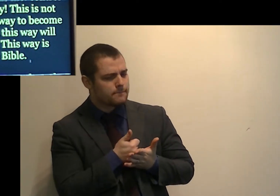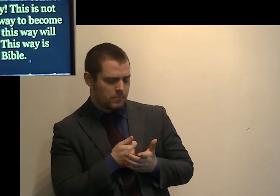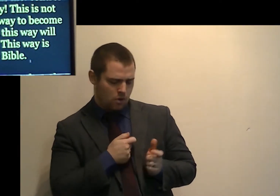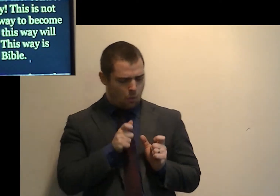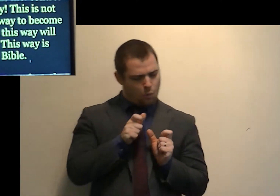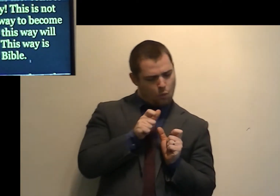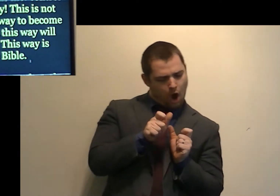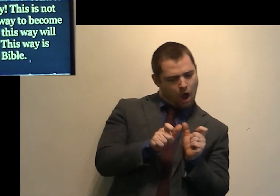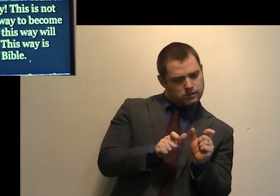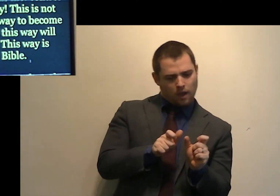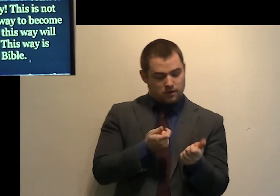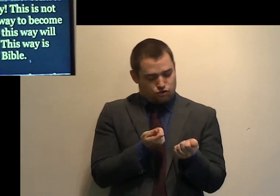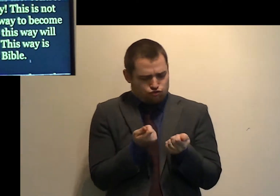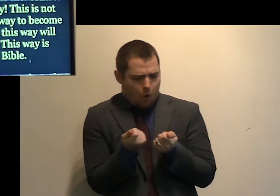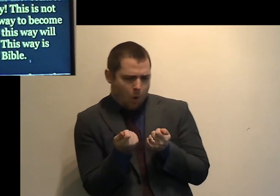This way is from the Bible.